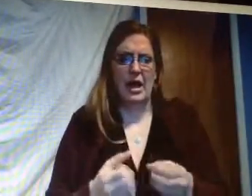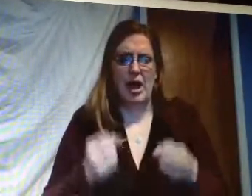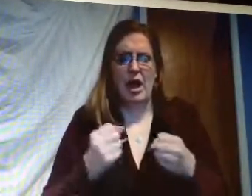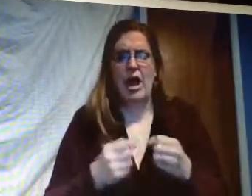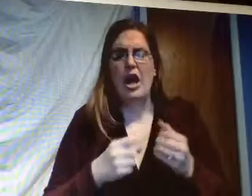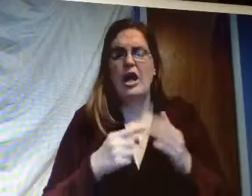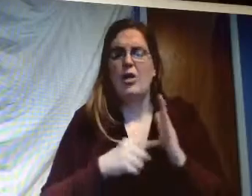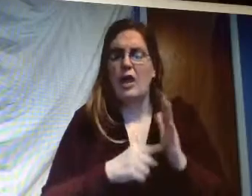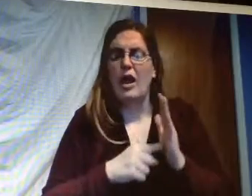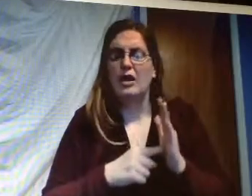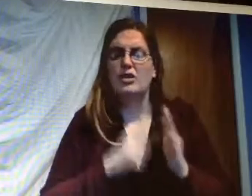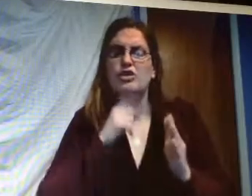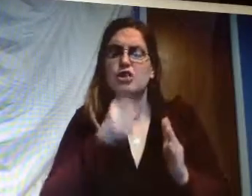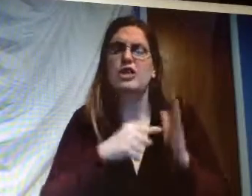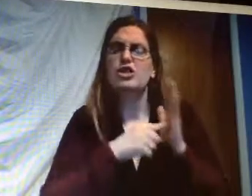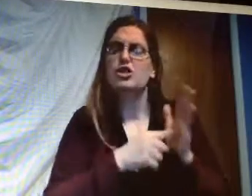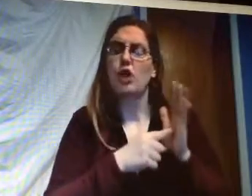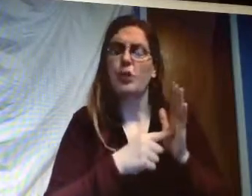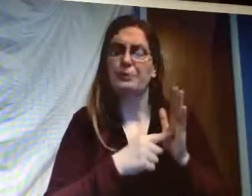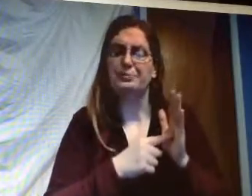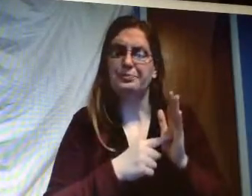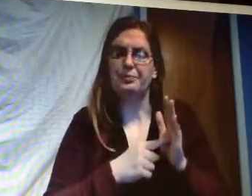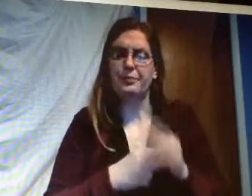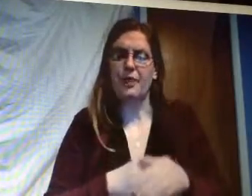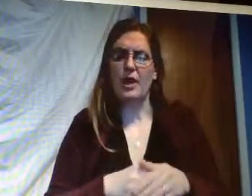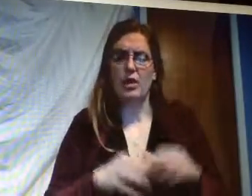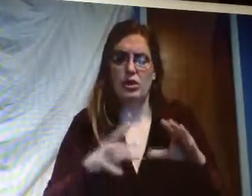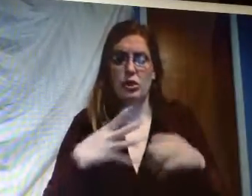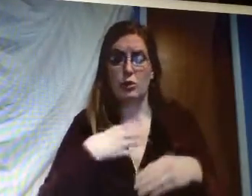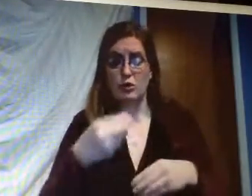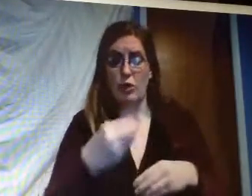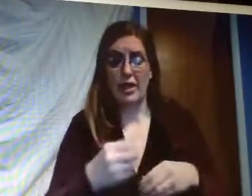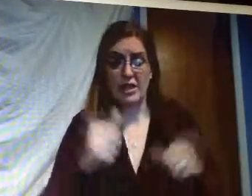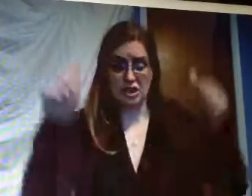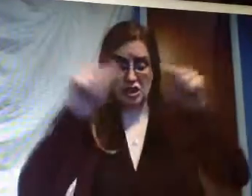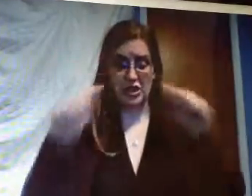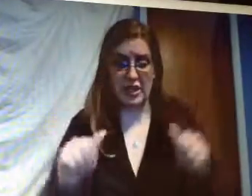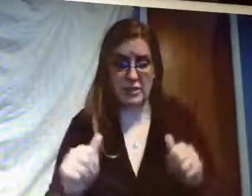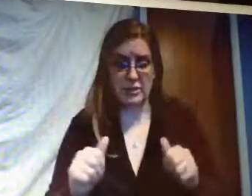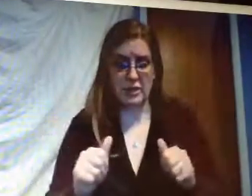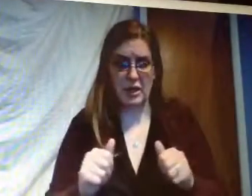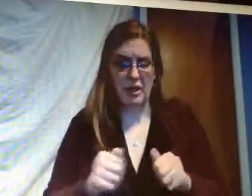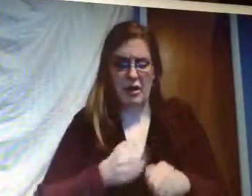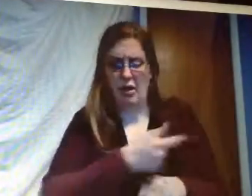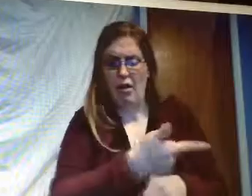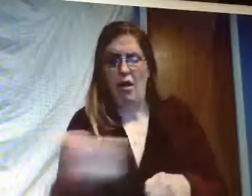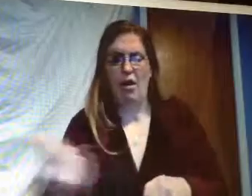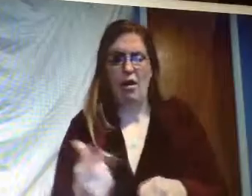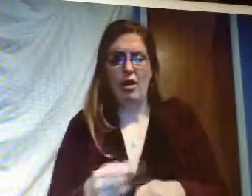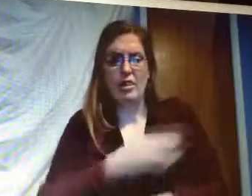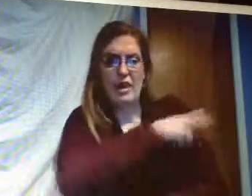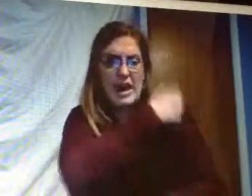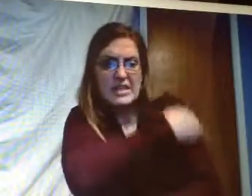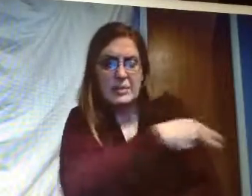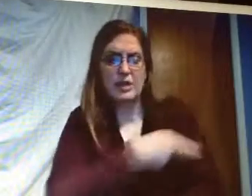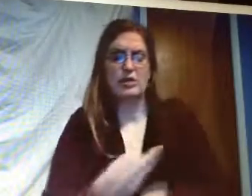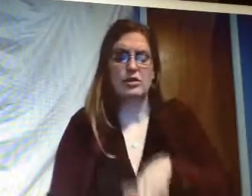and it surely shows that the white shapes are